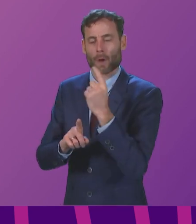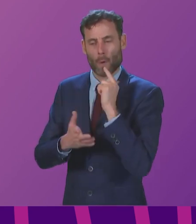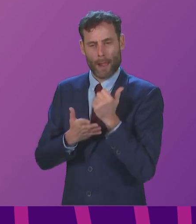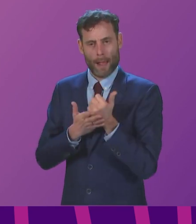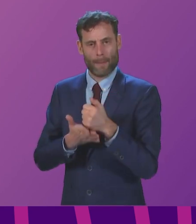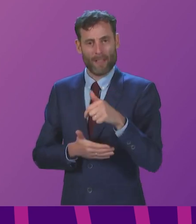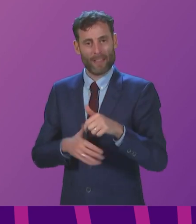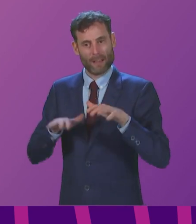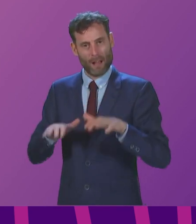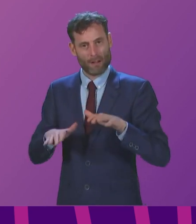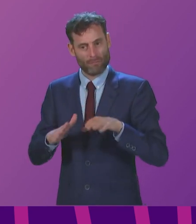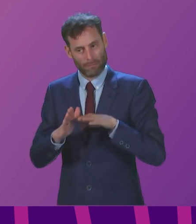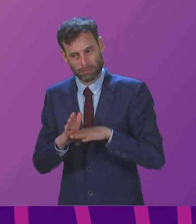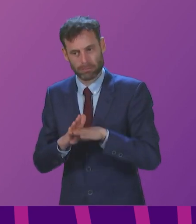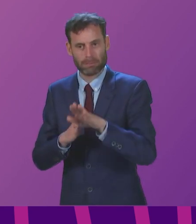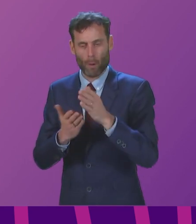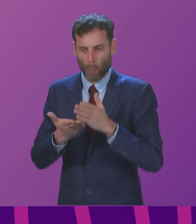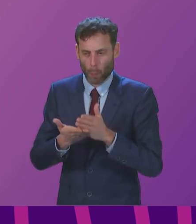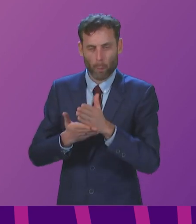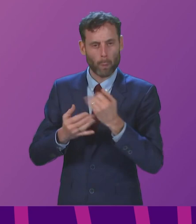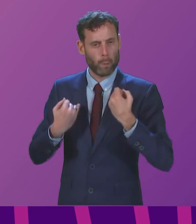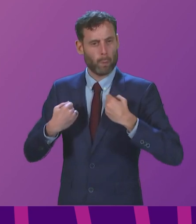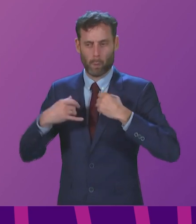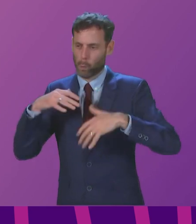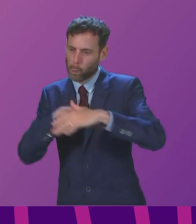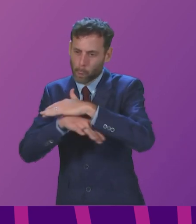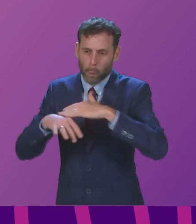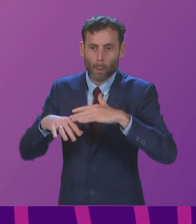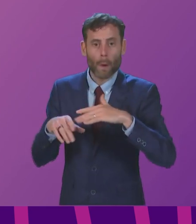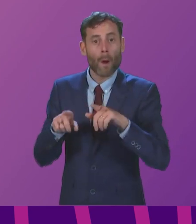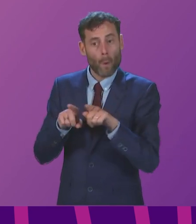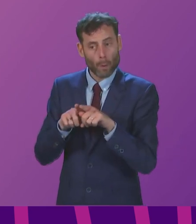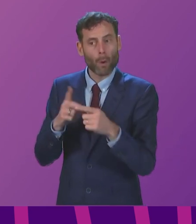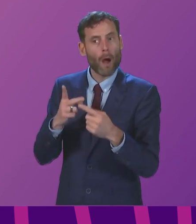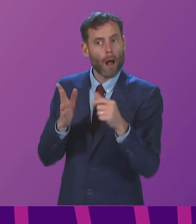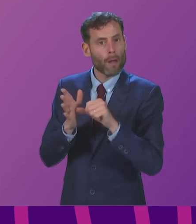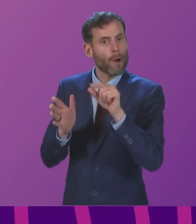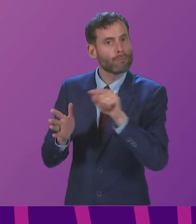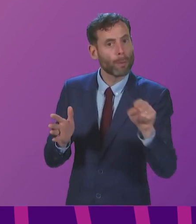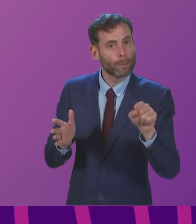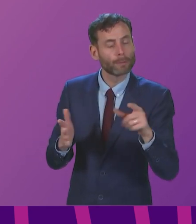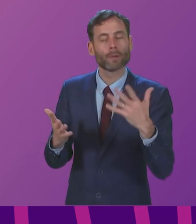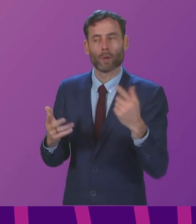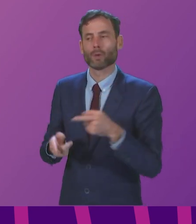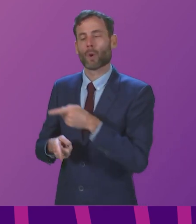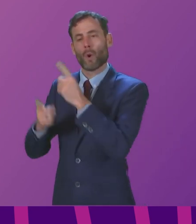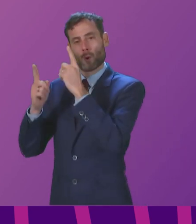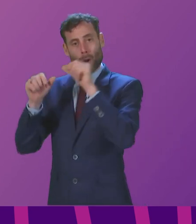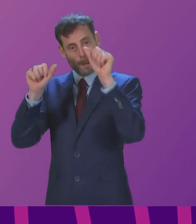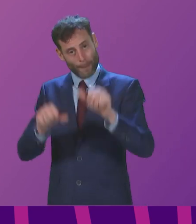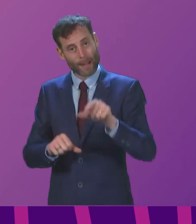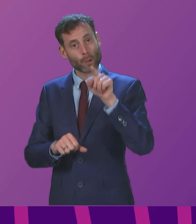pandemic and all other problems. So may God bless you all with compassionate